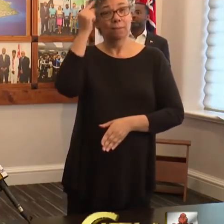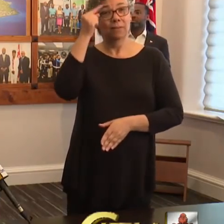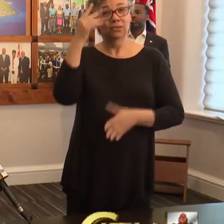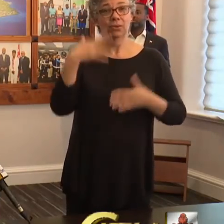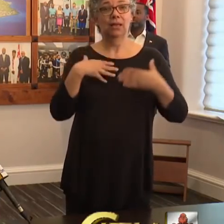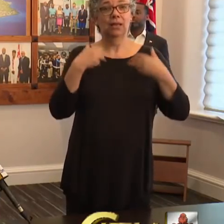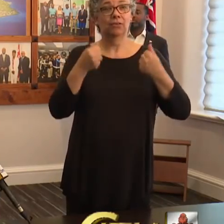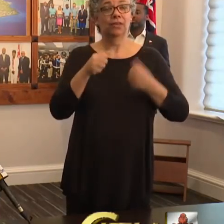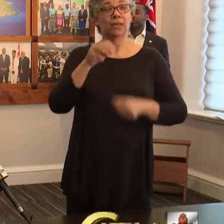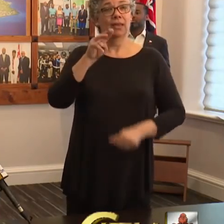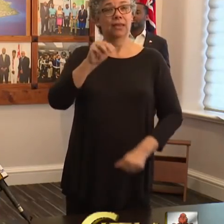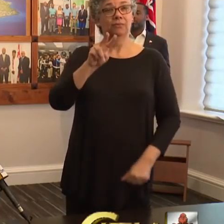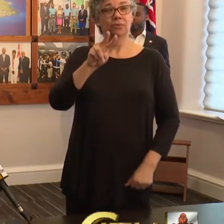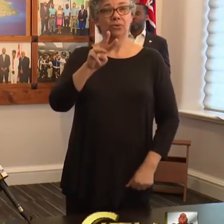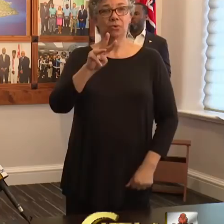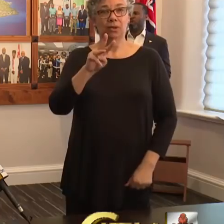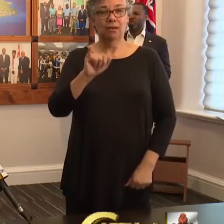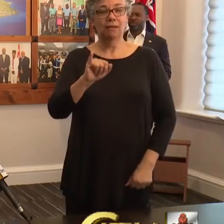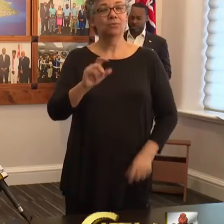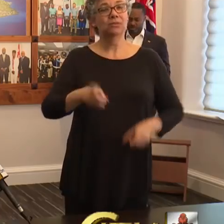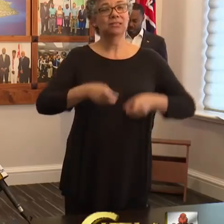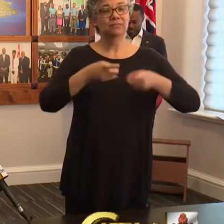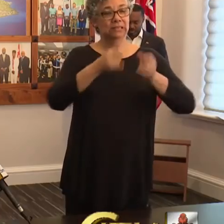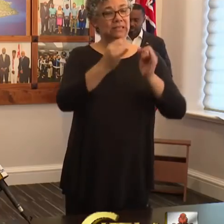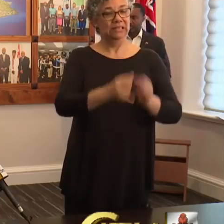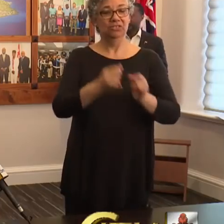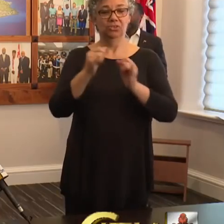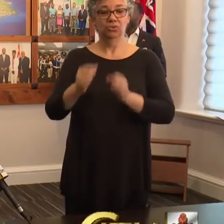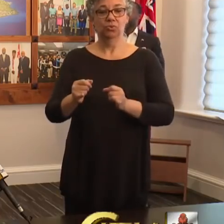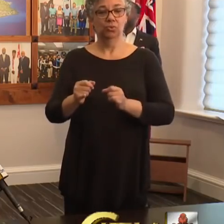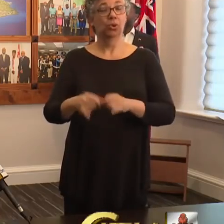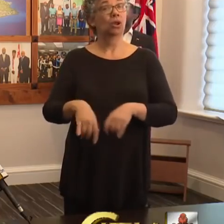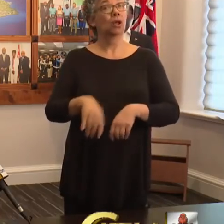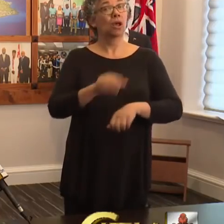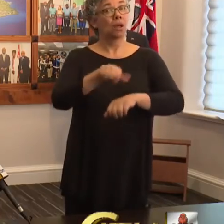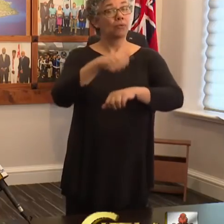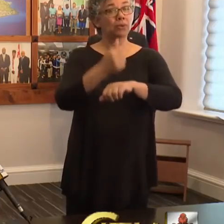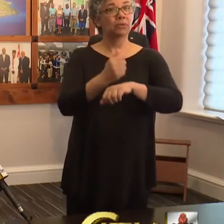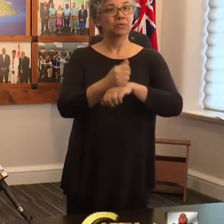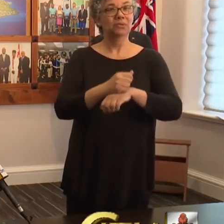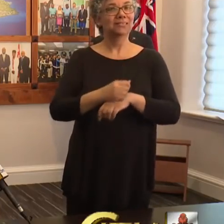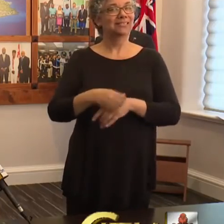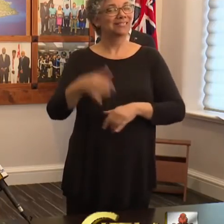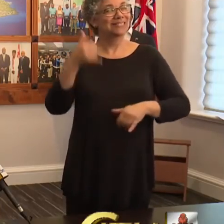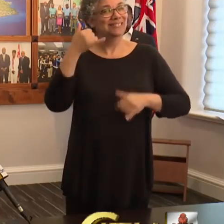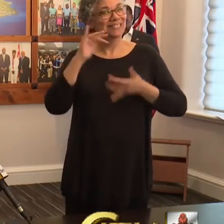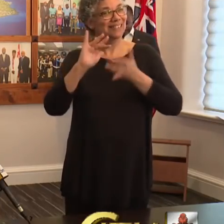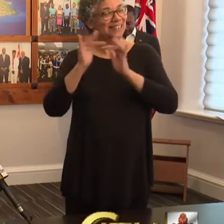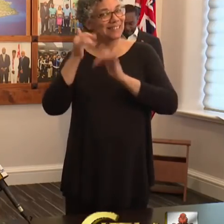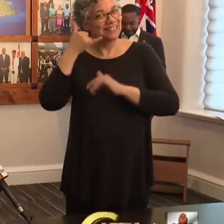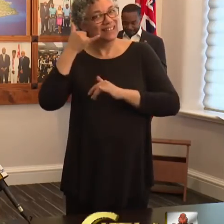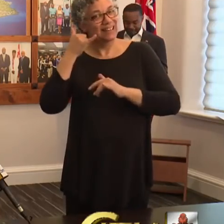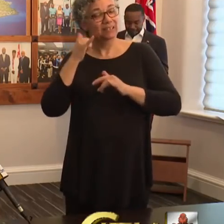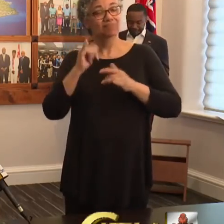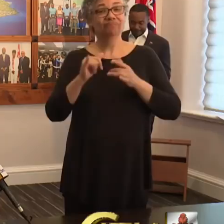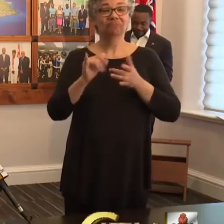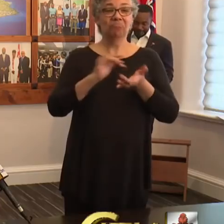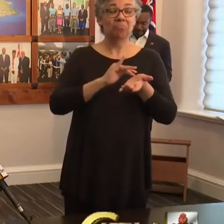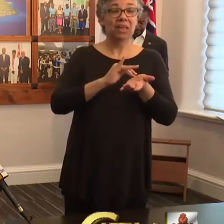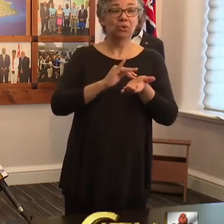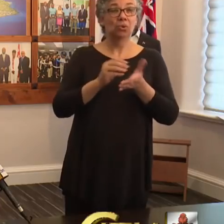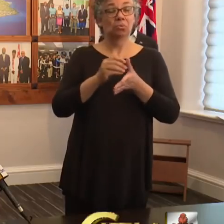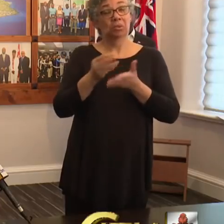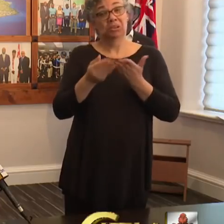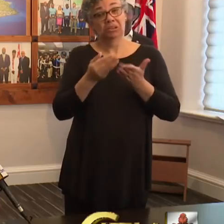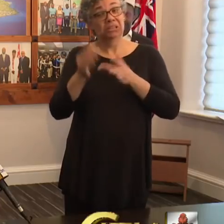MWI is providing individual appointments through telemedicine, which may include telephone communication or, in